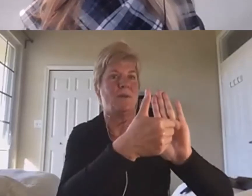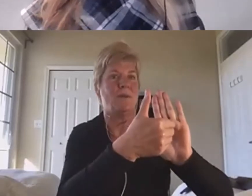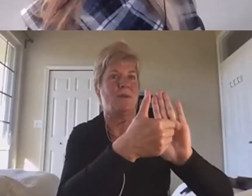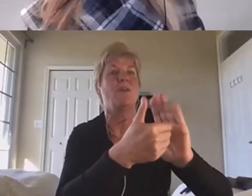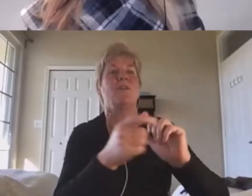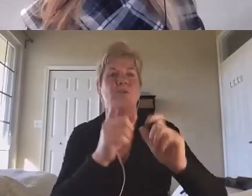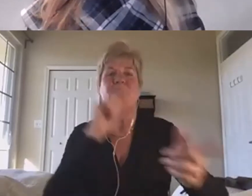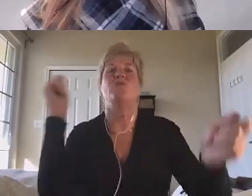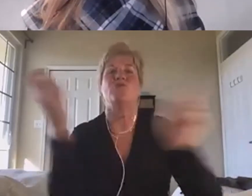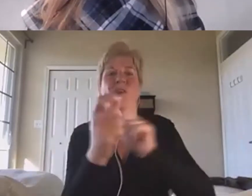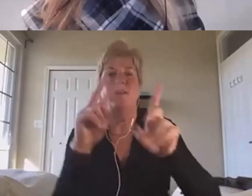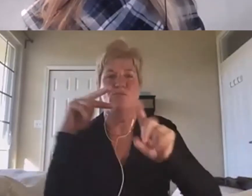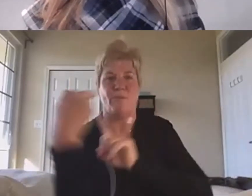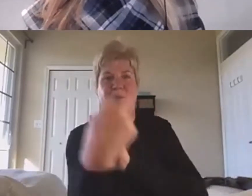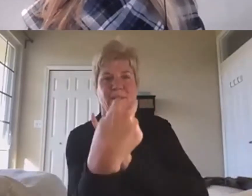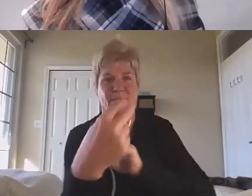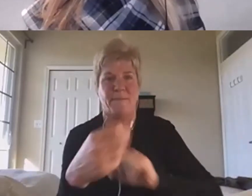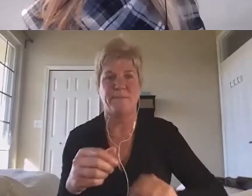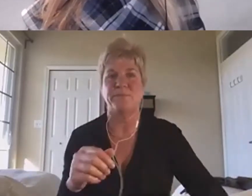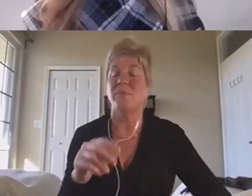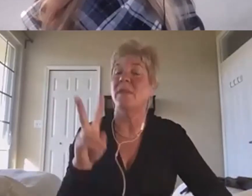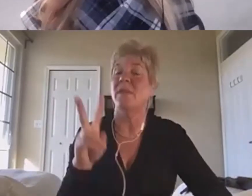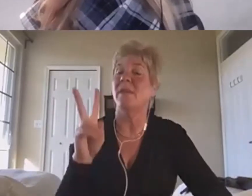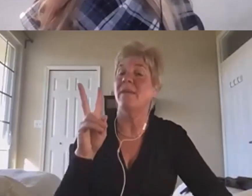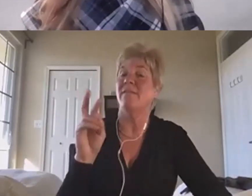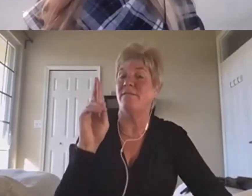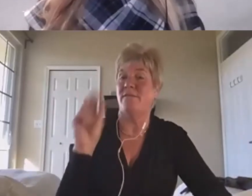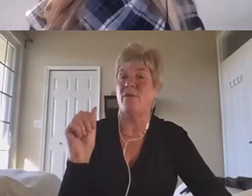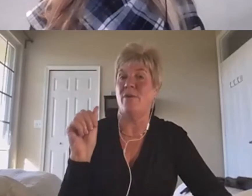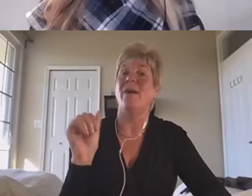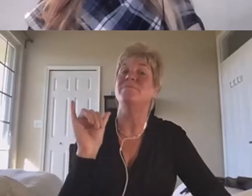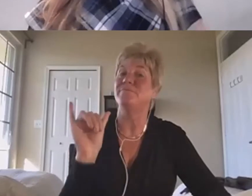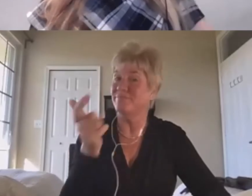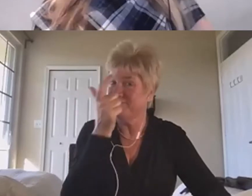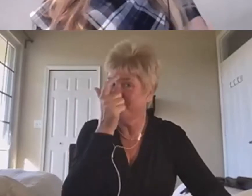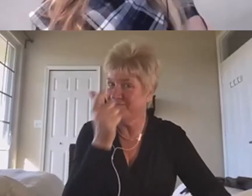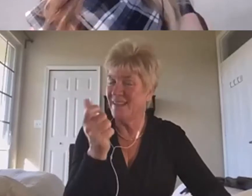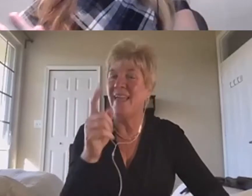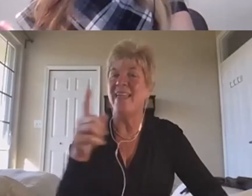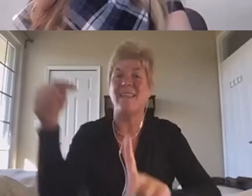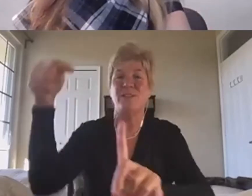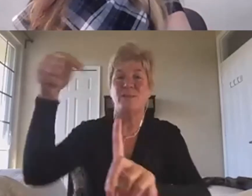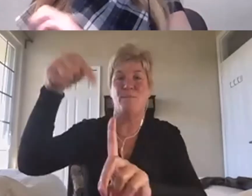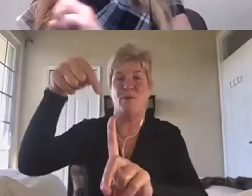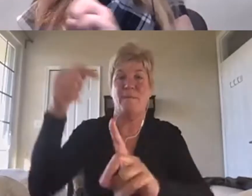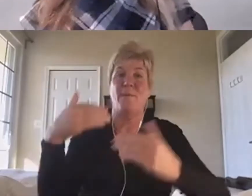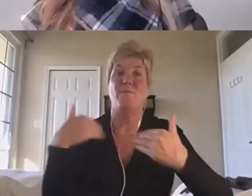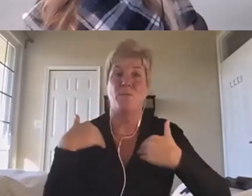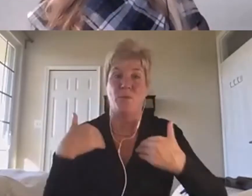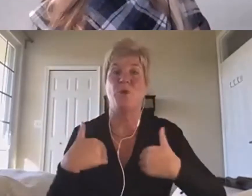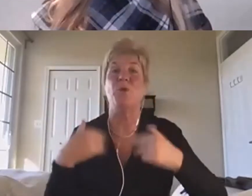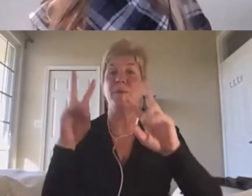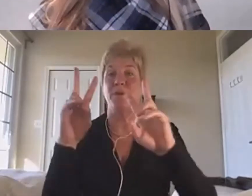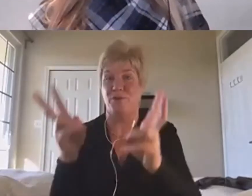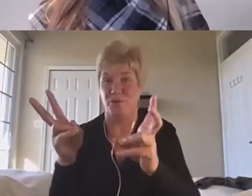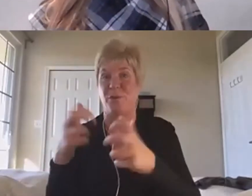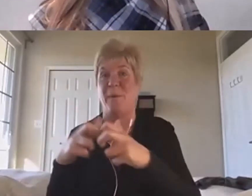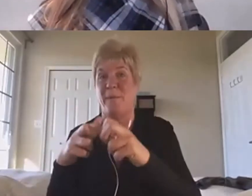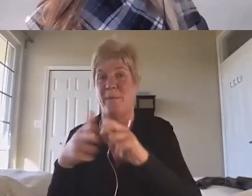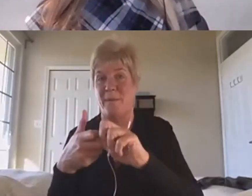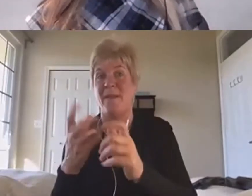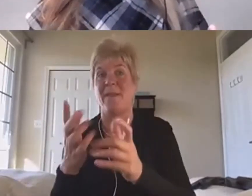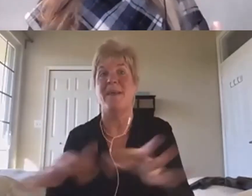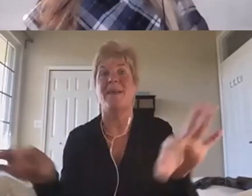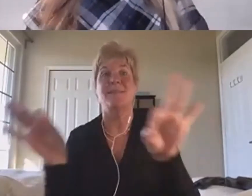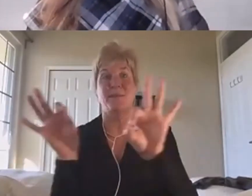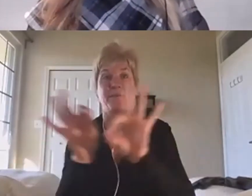That's, you know, I think returning to the human issue is such an important part of it. And